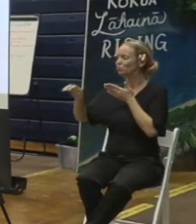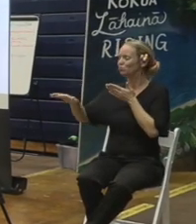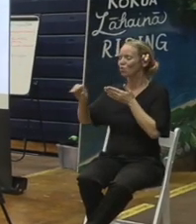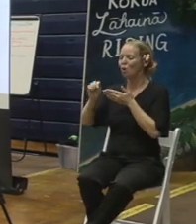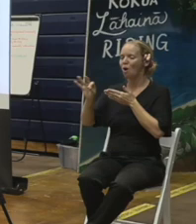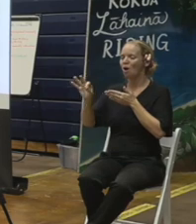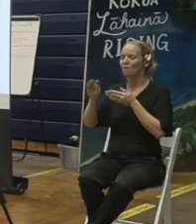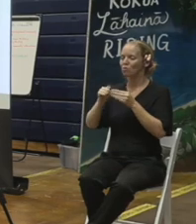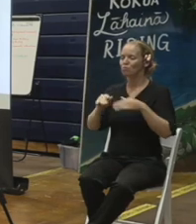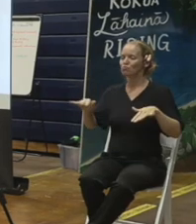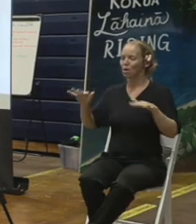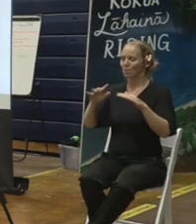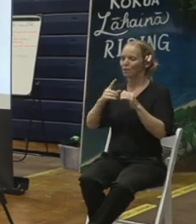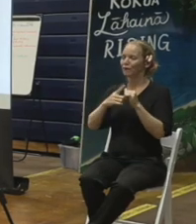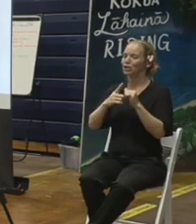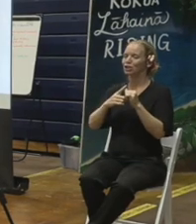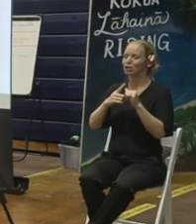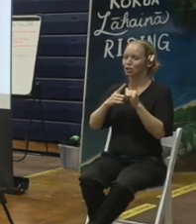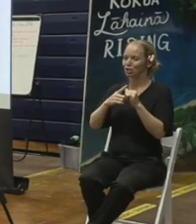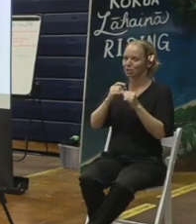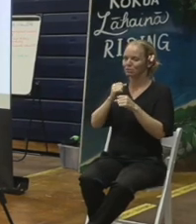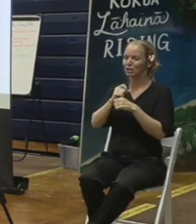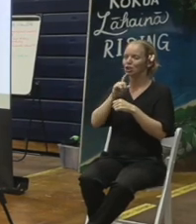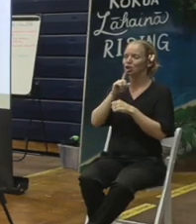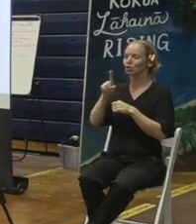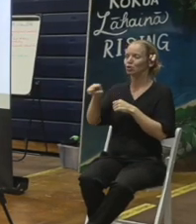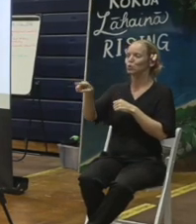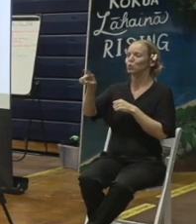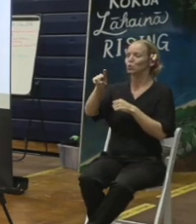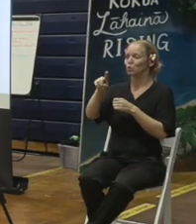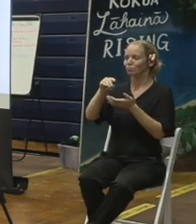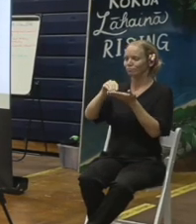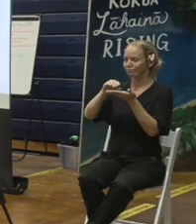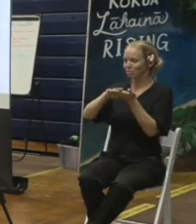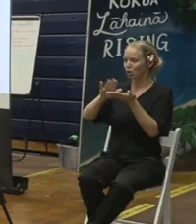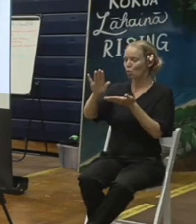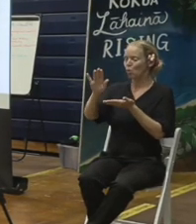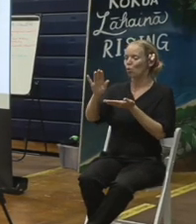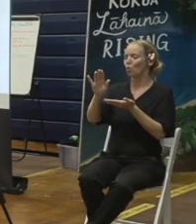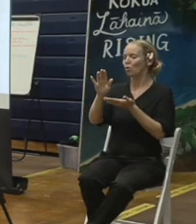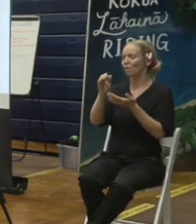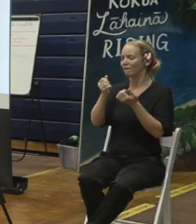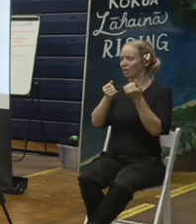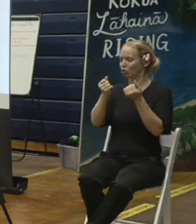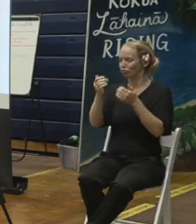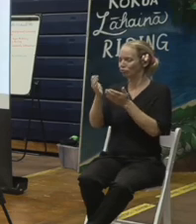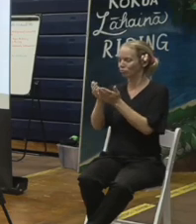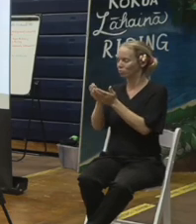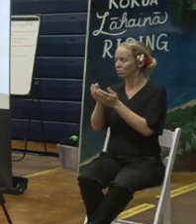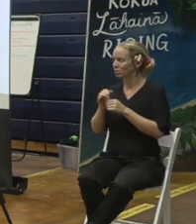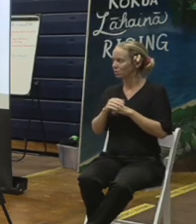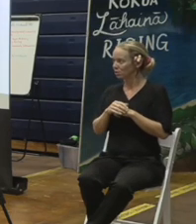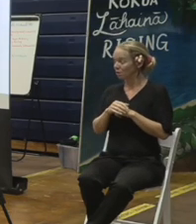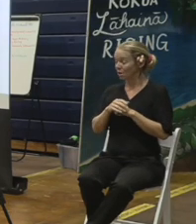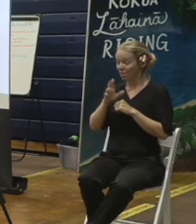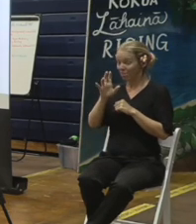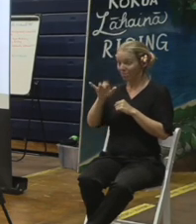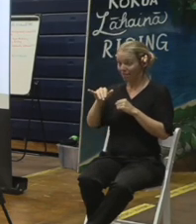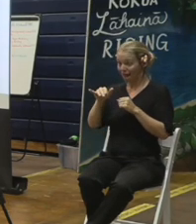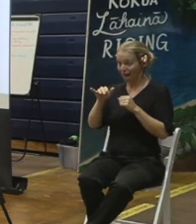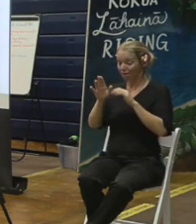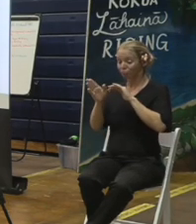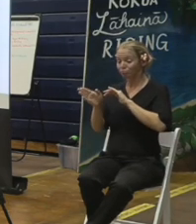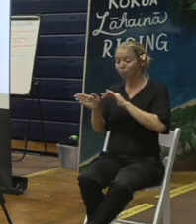to the maximum extent possible. At that point, we will then begin with the